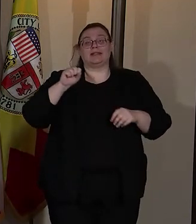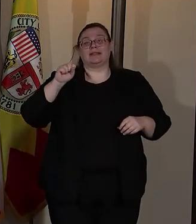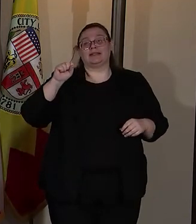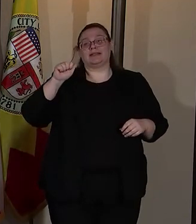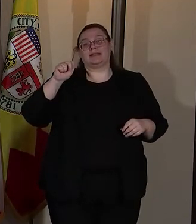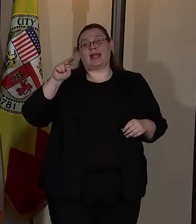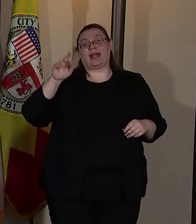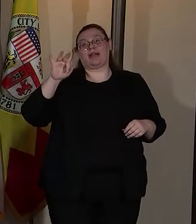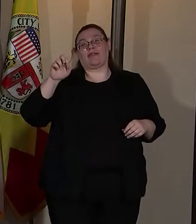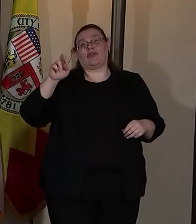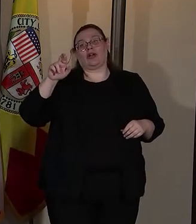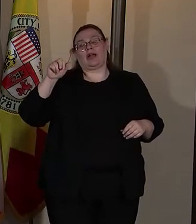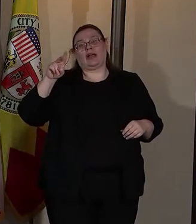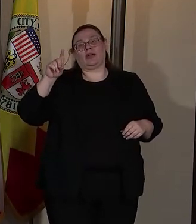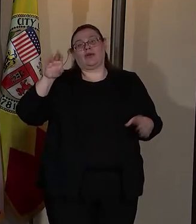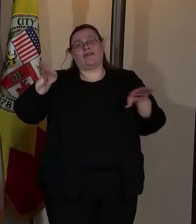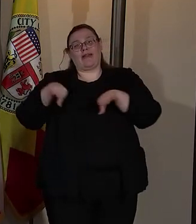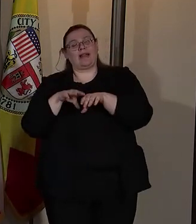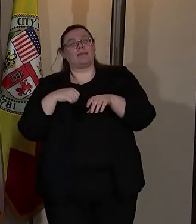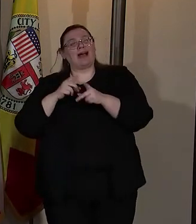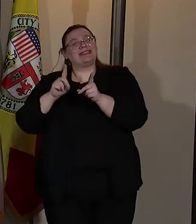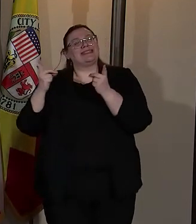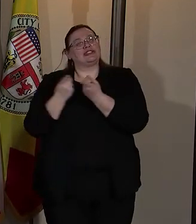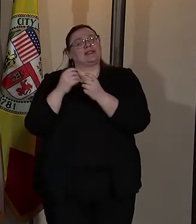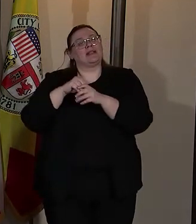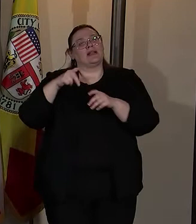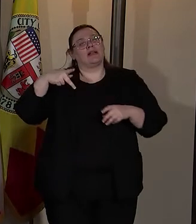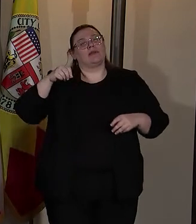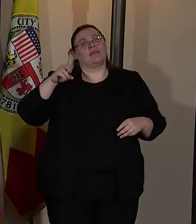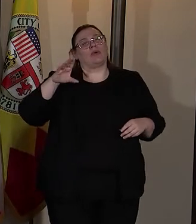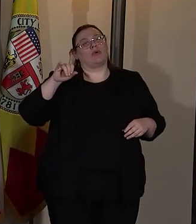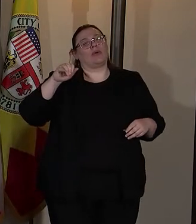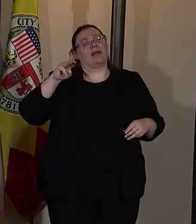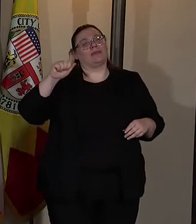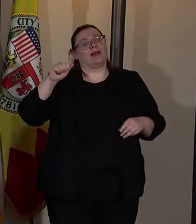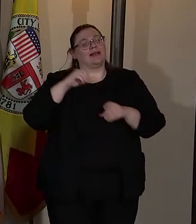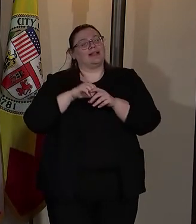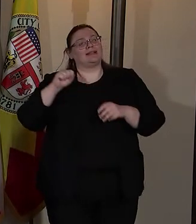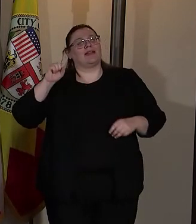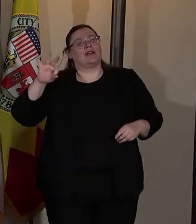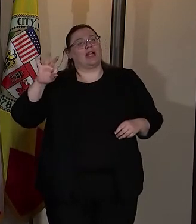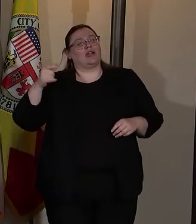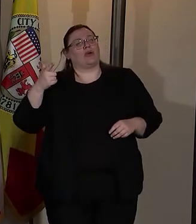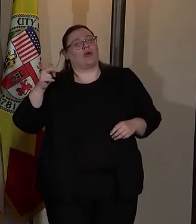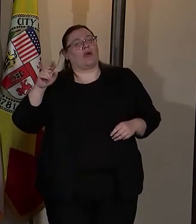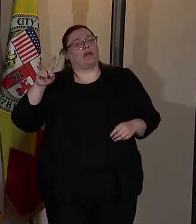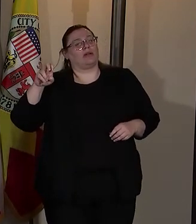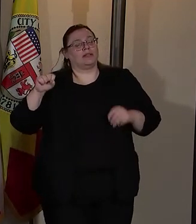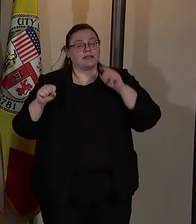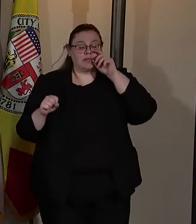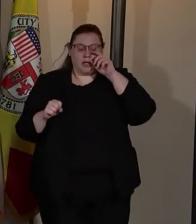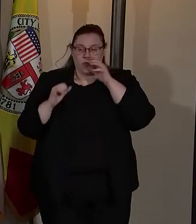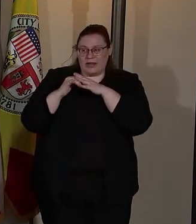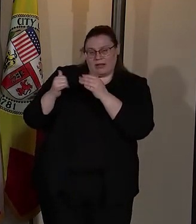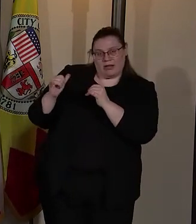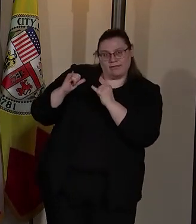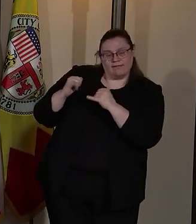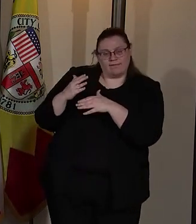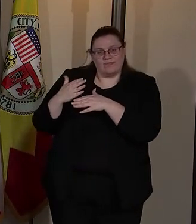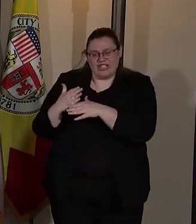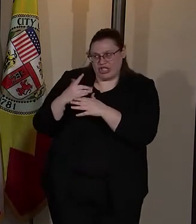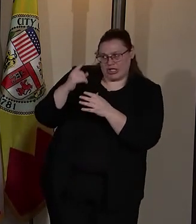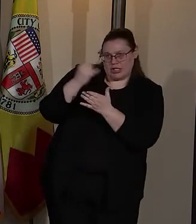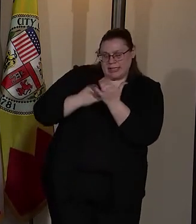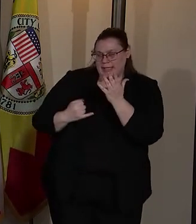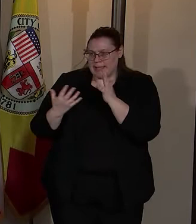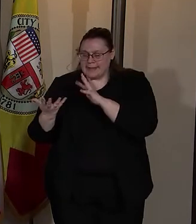in my district in Pacoima in the San Fernando Gardens. And it was through that shared design, working